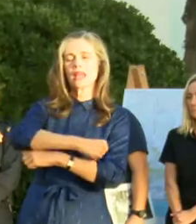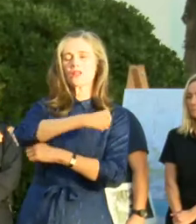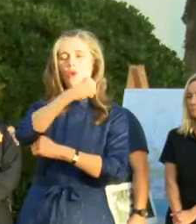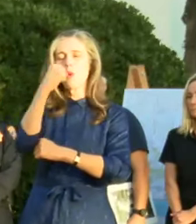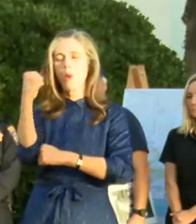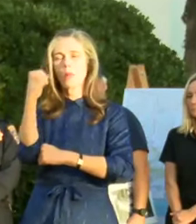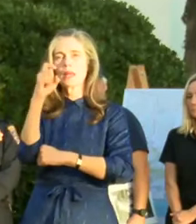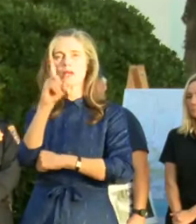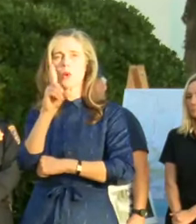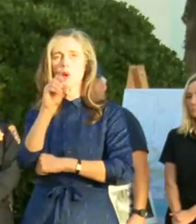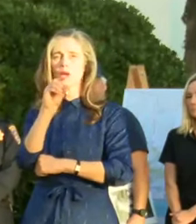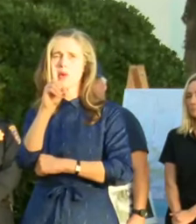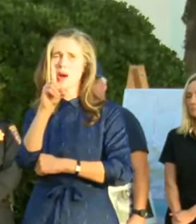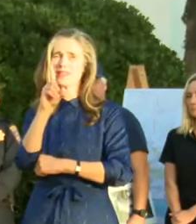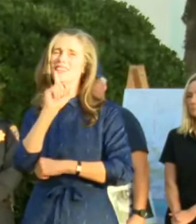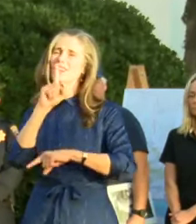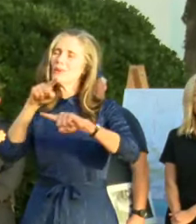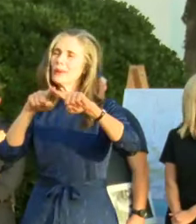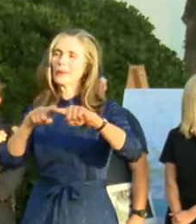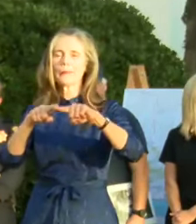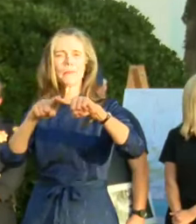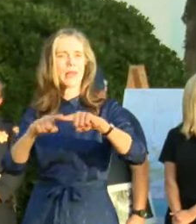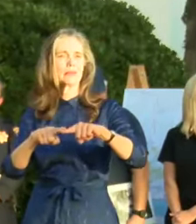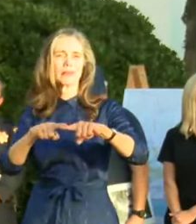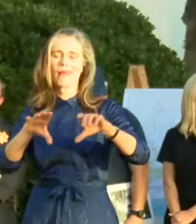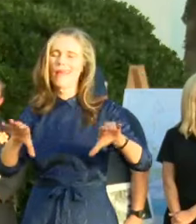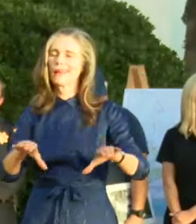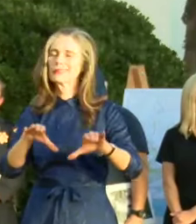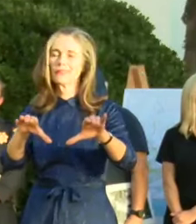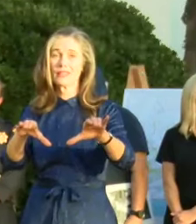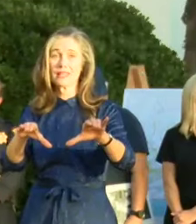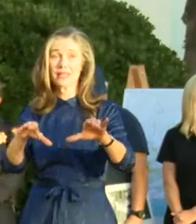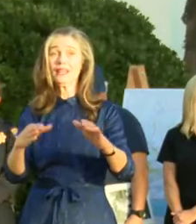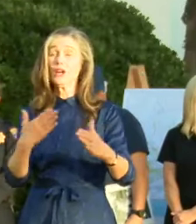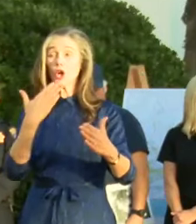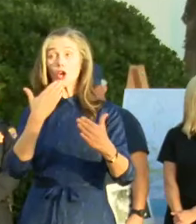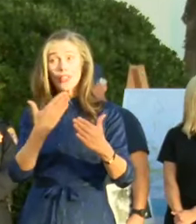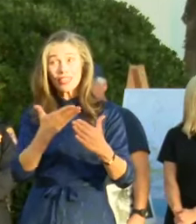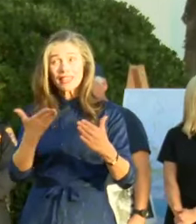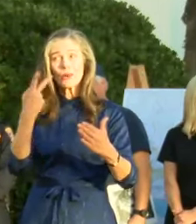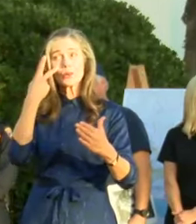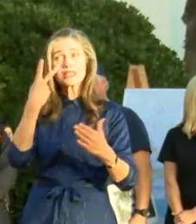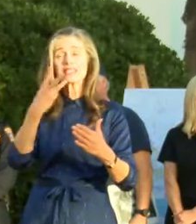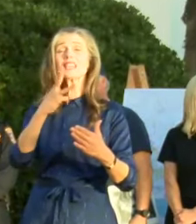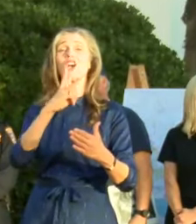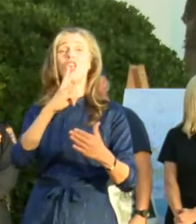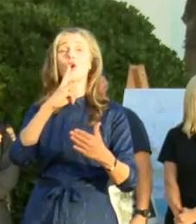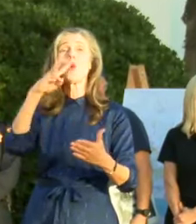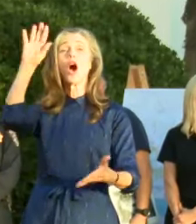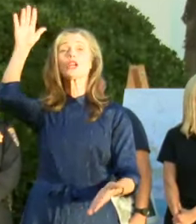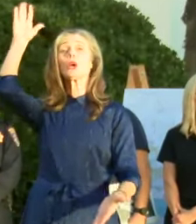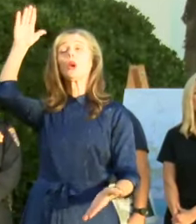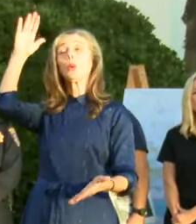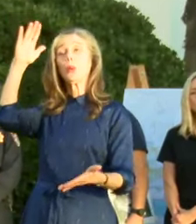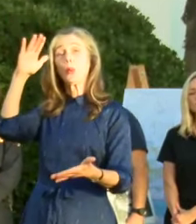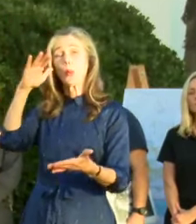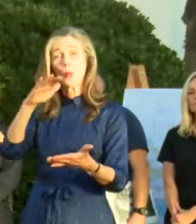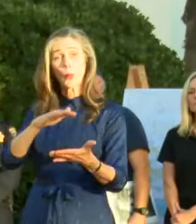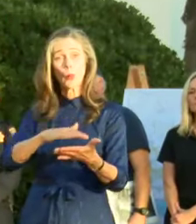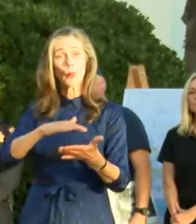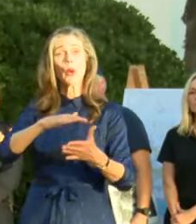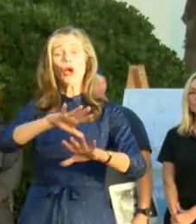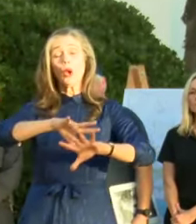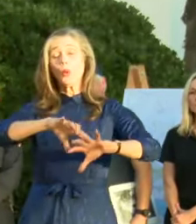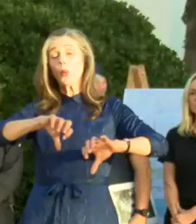time. Again, we're seeing the water receding. We're able to really get into the meat of